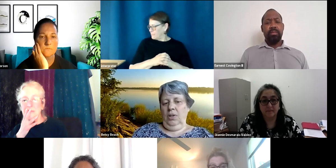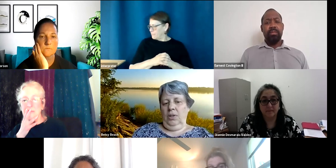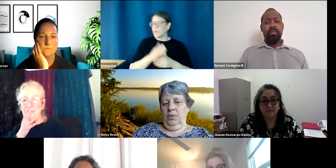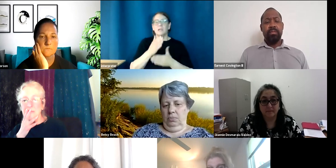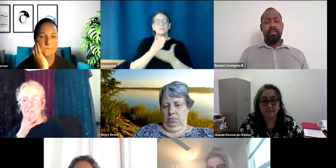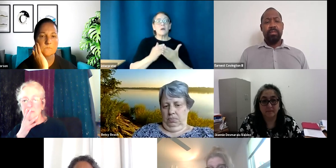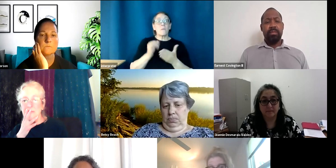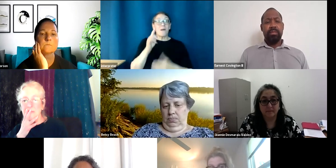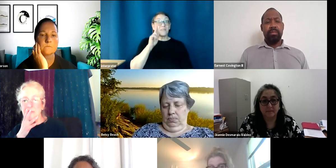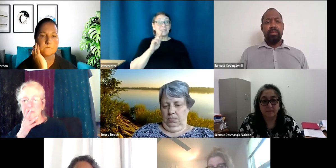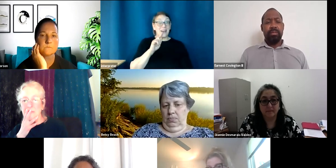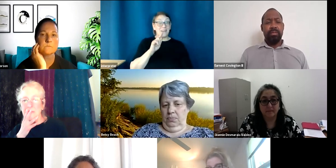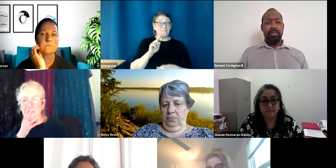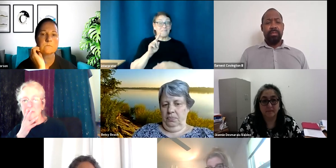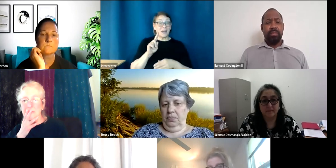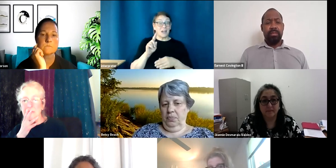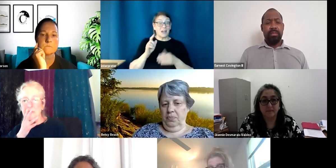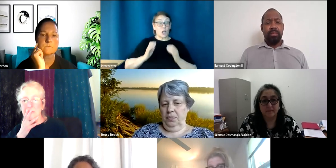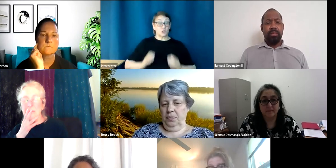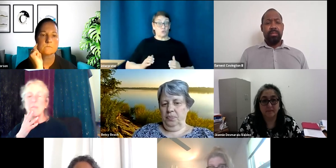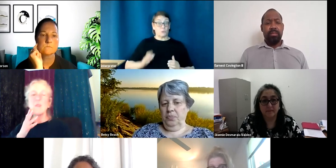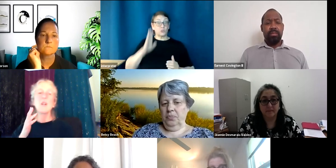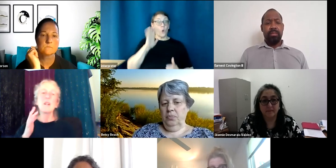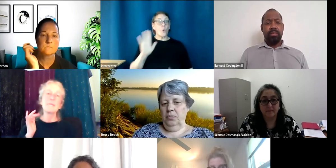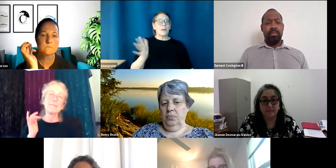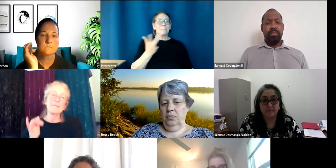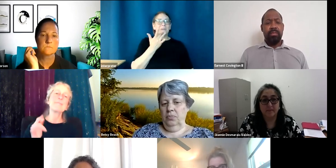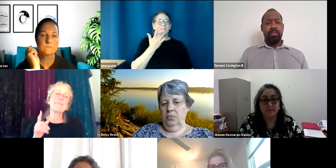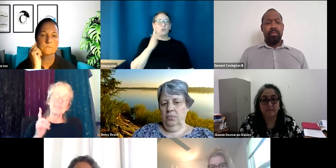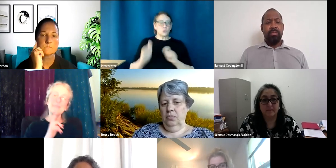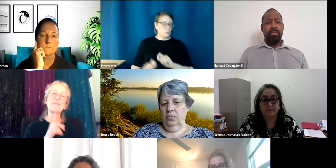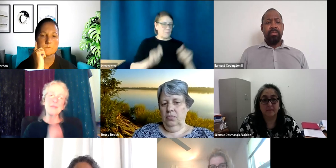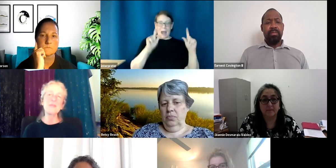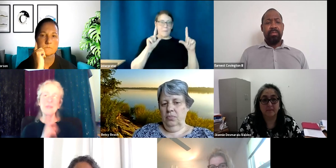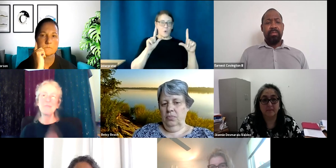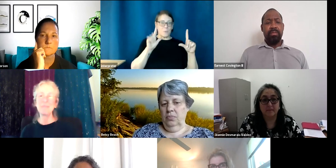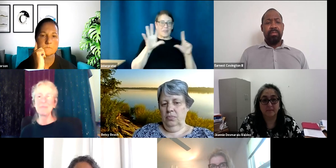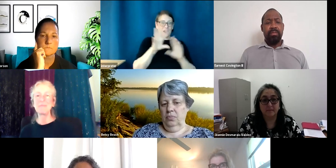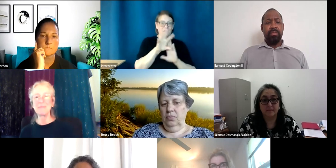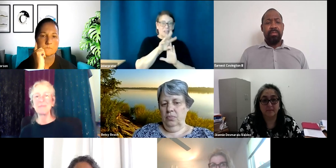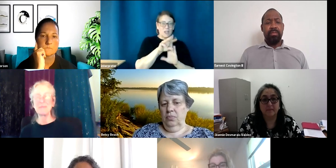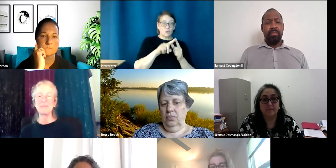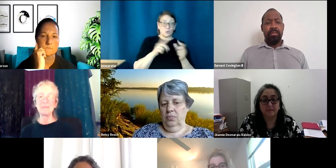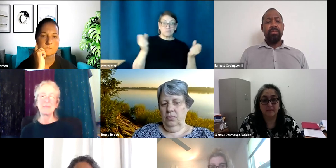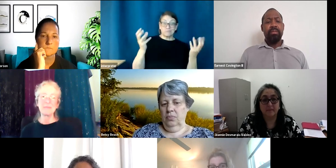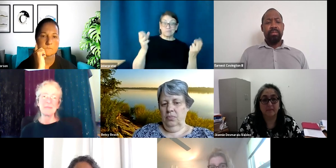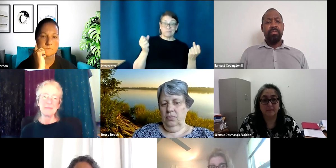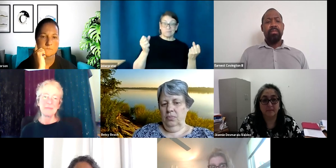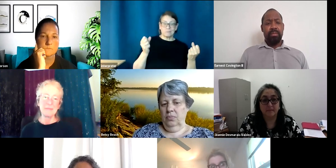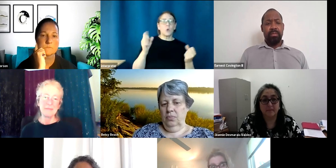consumers, um, who would prefer just to pop open their video. Um, I think that we do have some, um, people